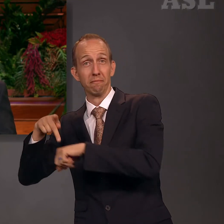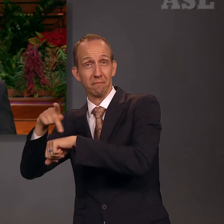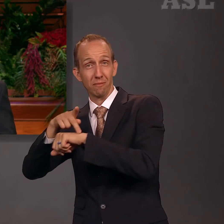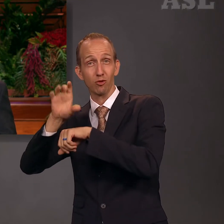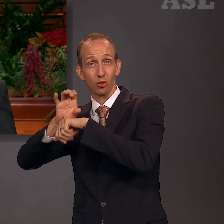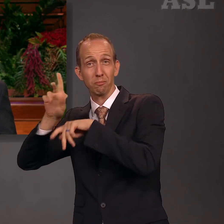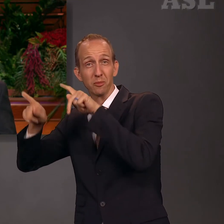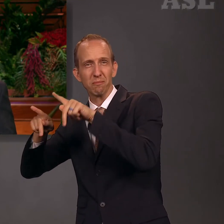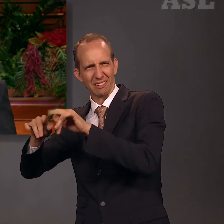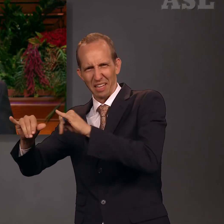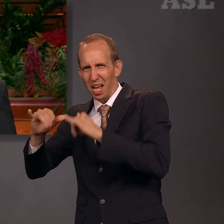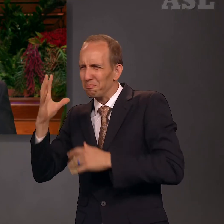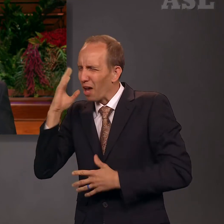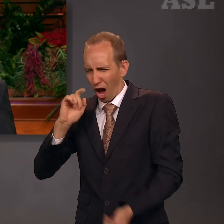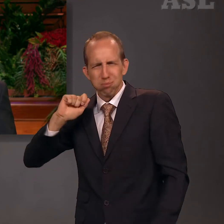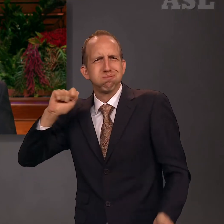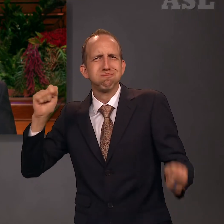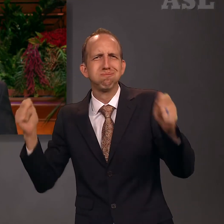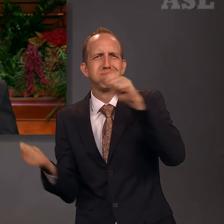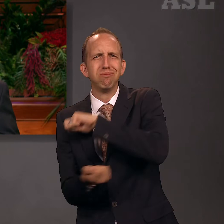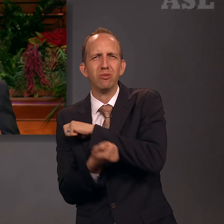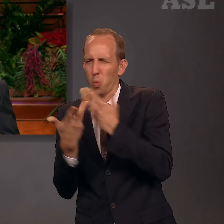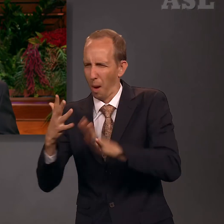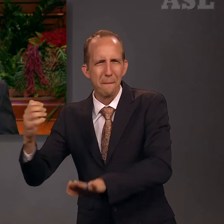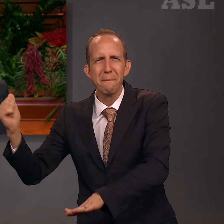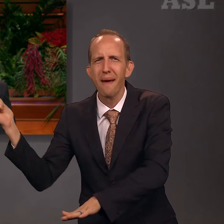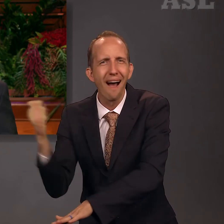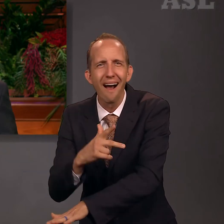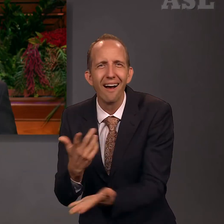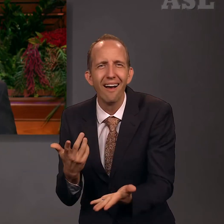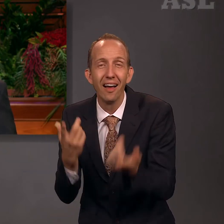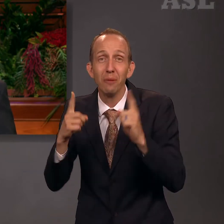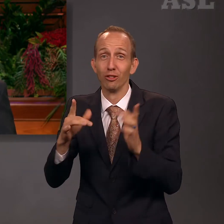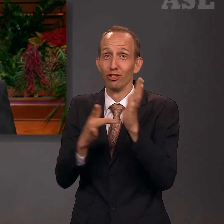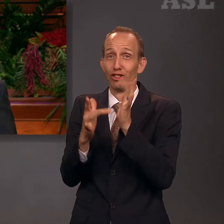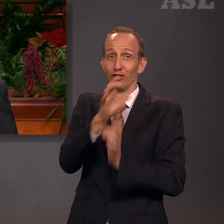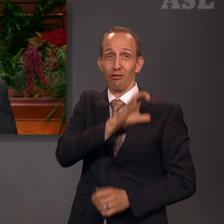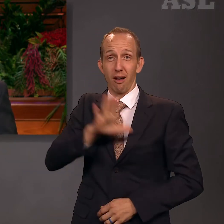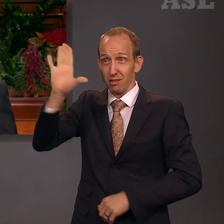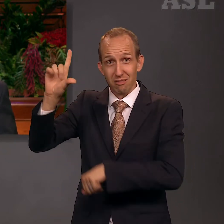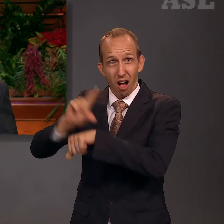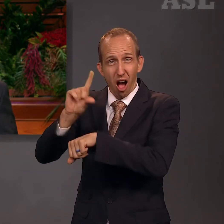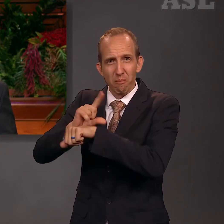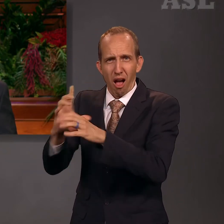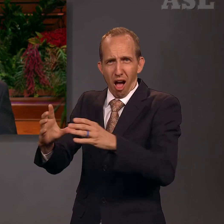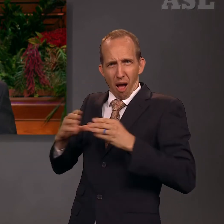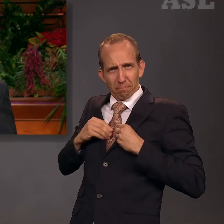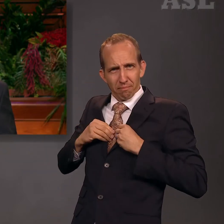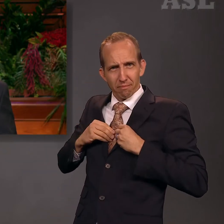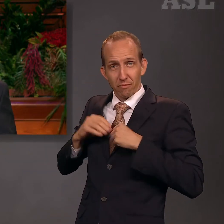Christ and joined the Church, we changed our ways and our culture to align to the gospel.